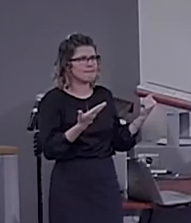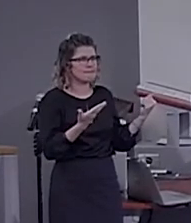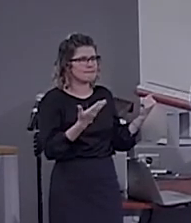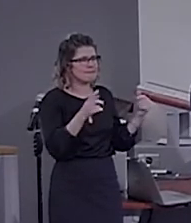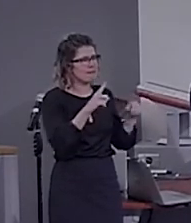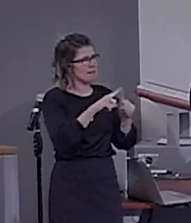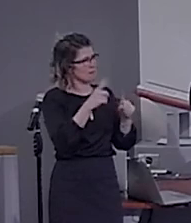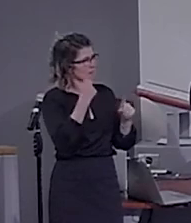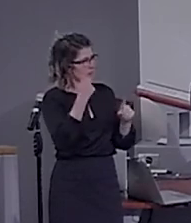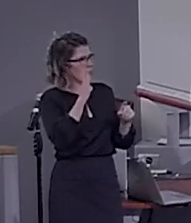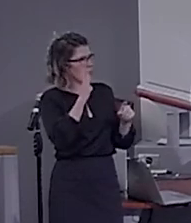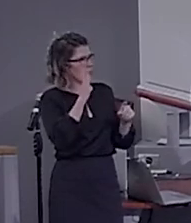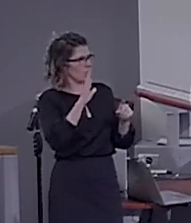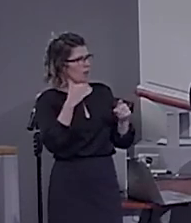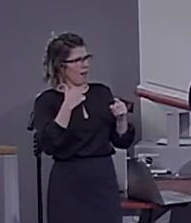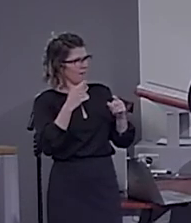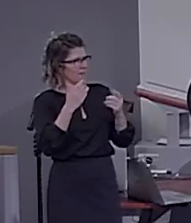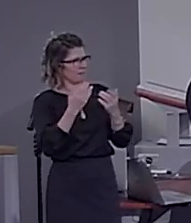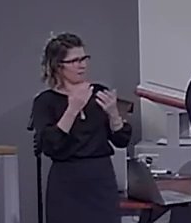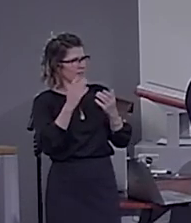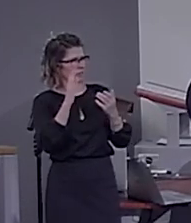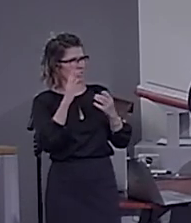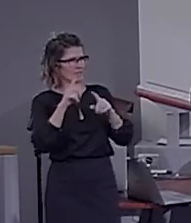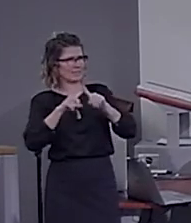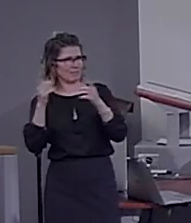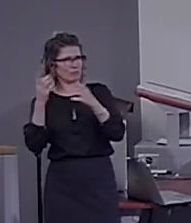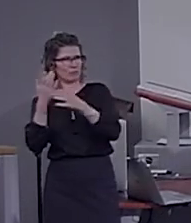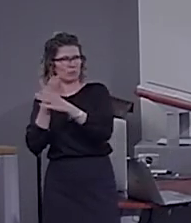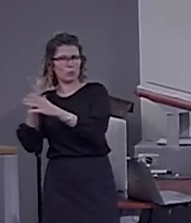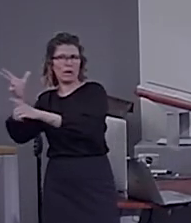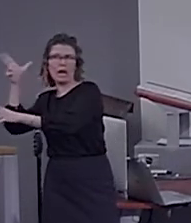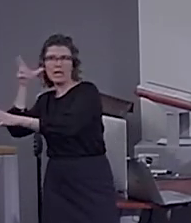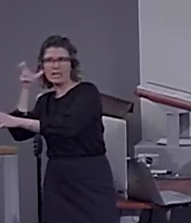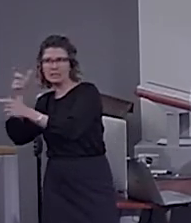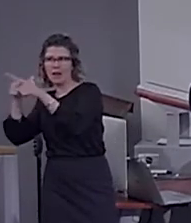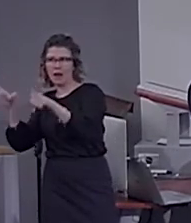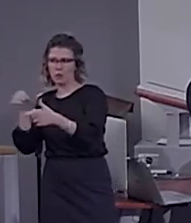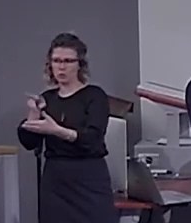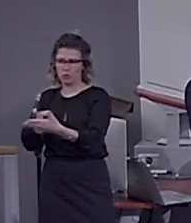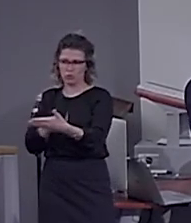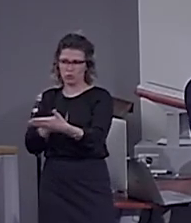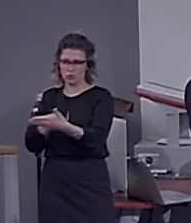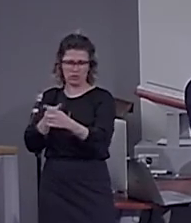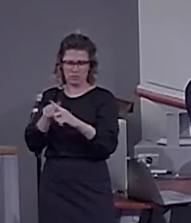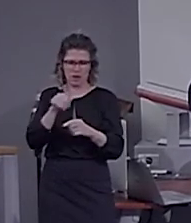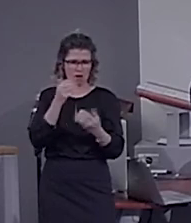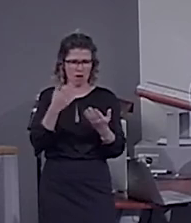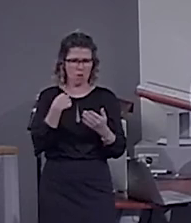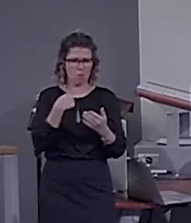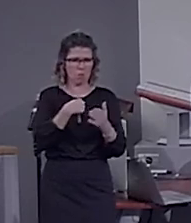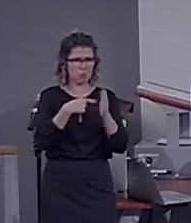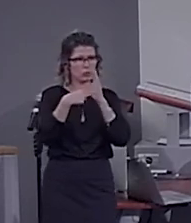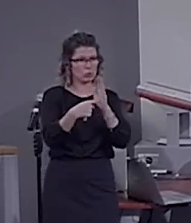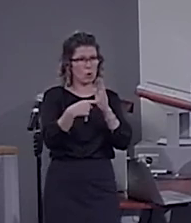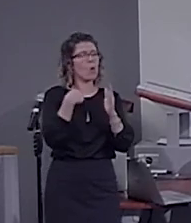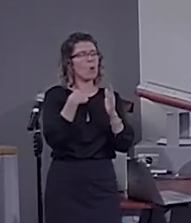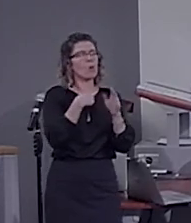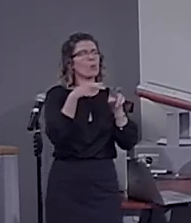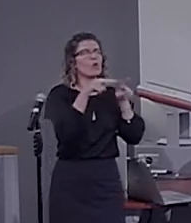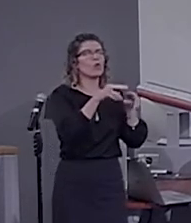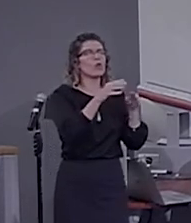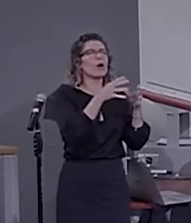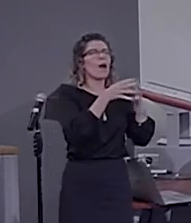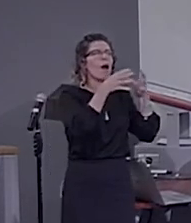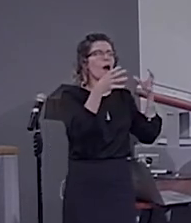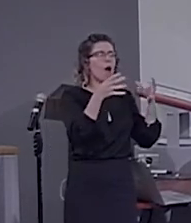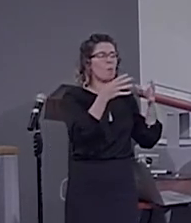differences between listening to language and reading. Yes. But that's not what we're showing here. What we're showing is the amount of correlation with constituent